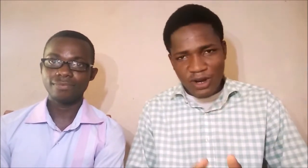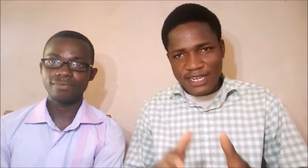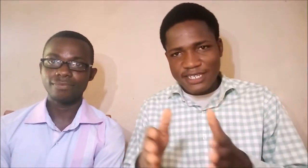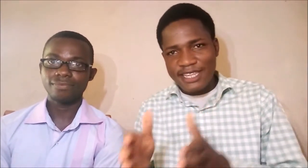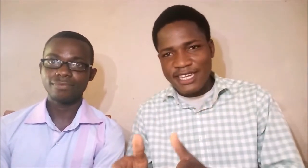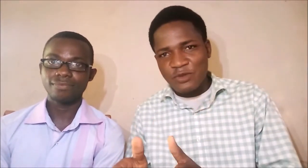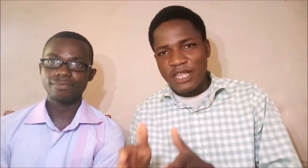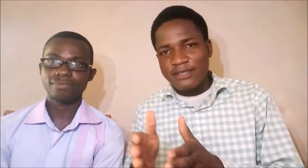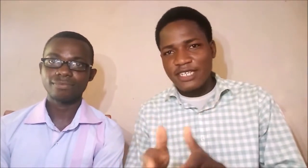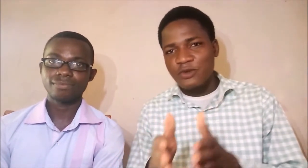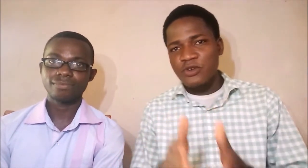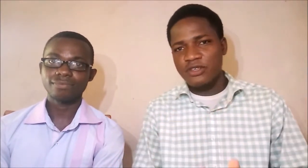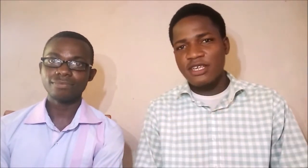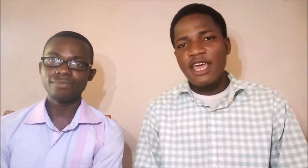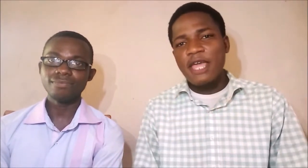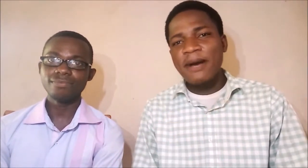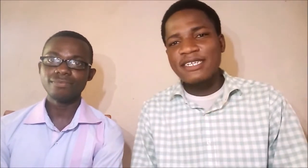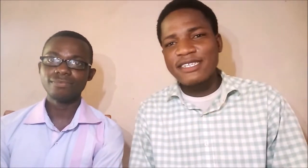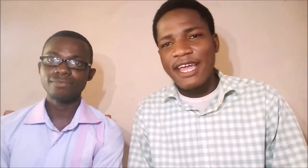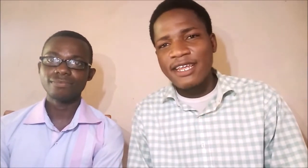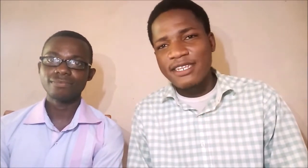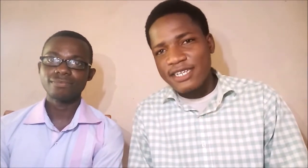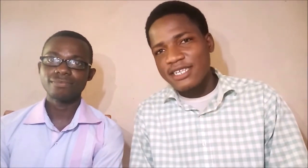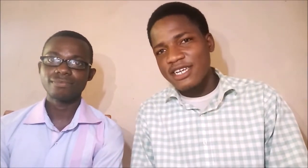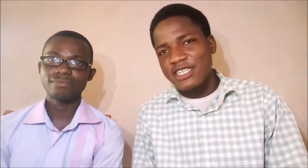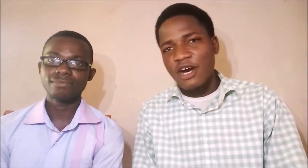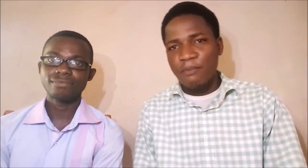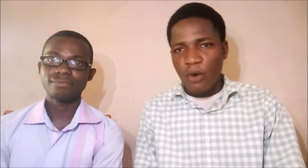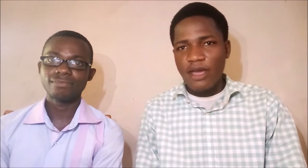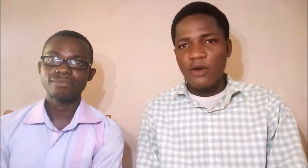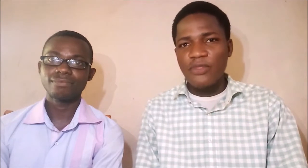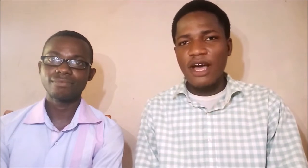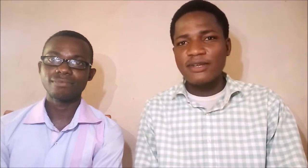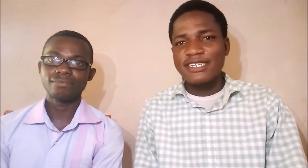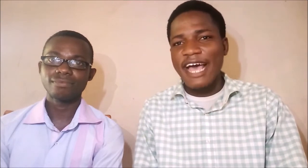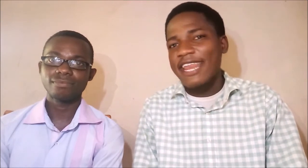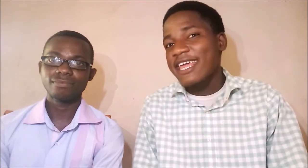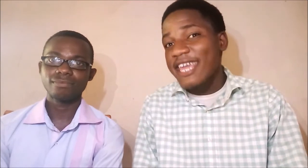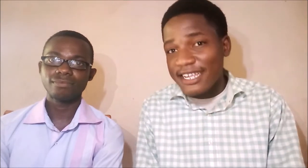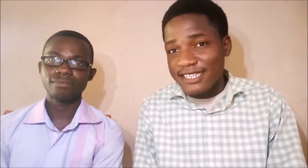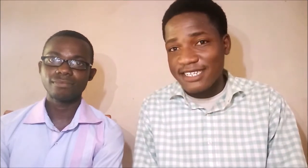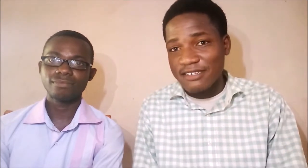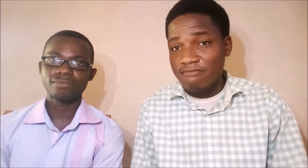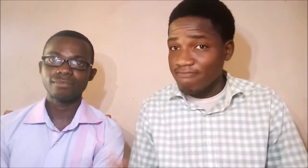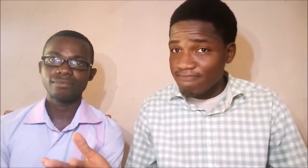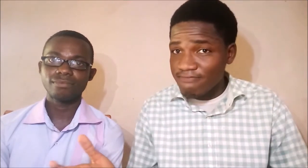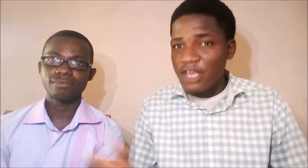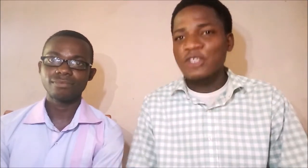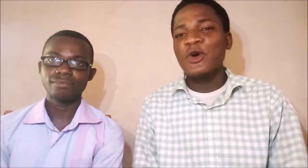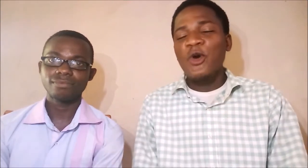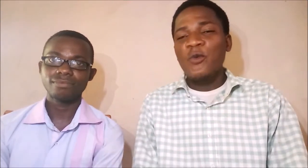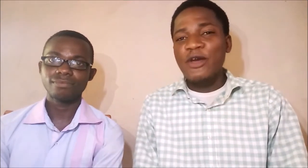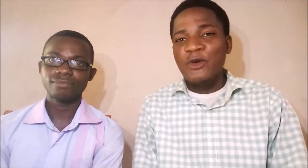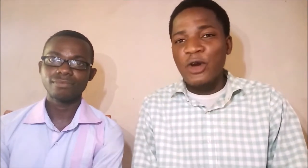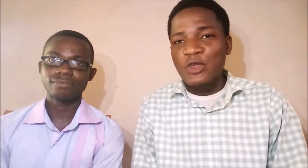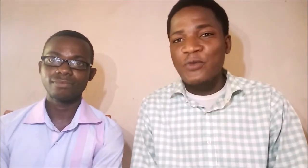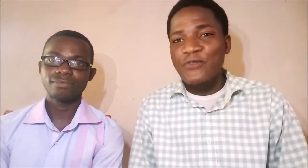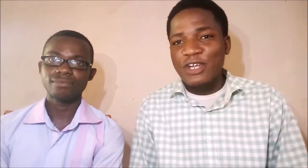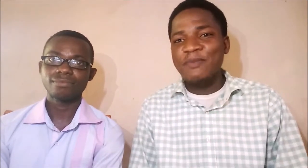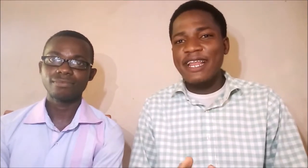construct a sentence without certain words. Imagine signing this is a boy without the sign is. So we're going to first be